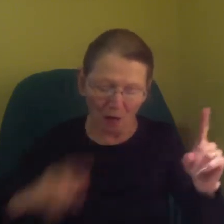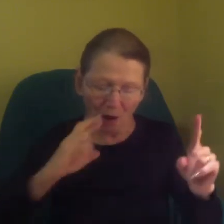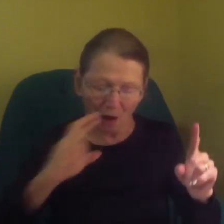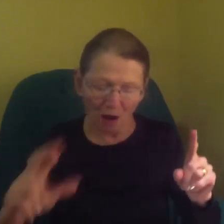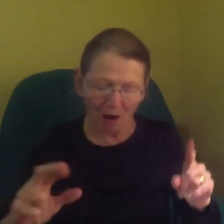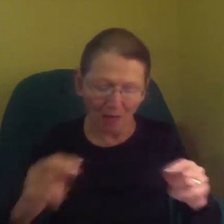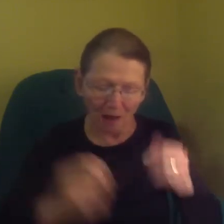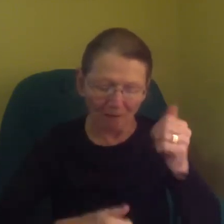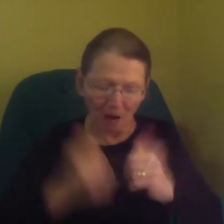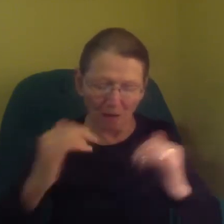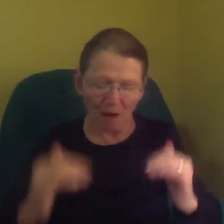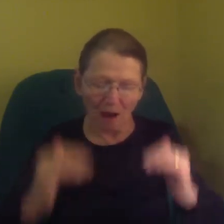I'm not that good.